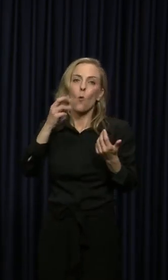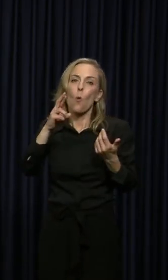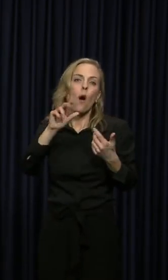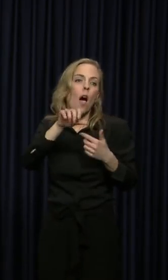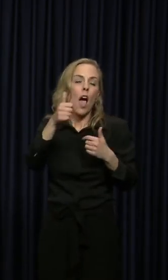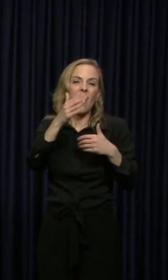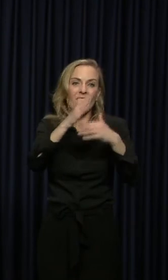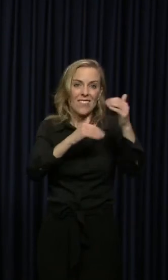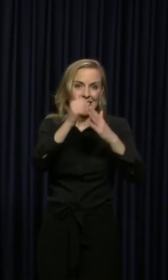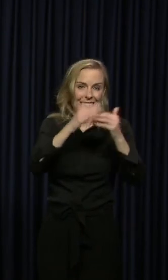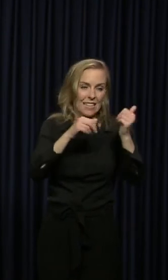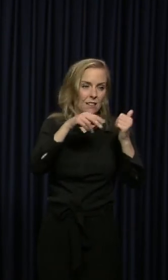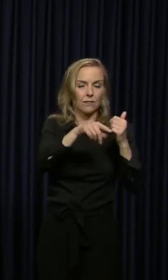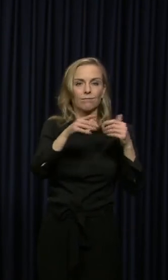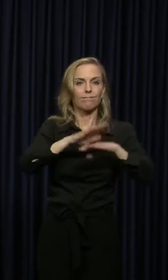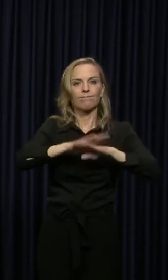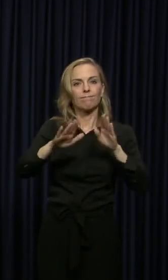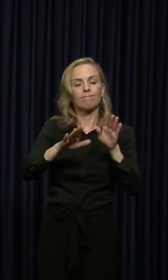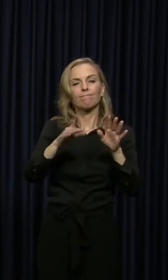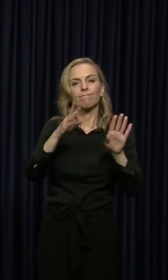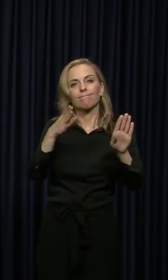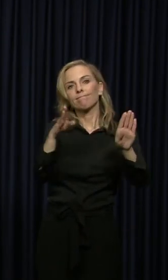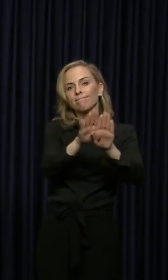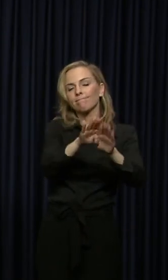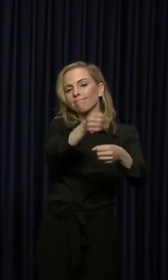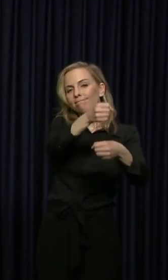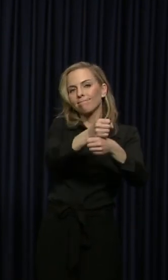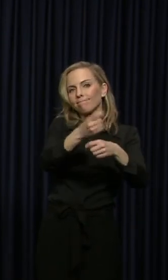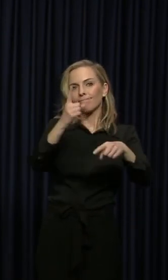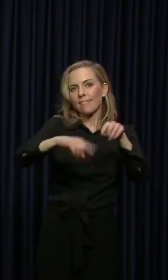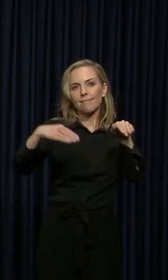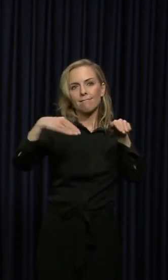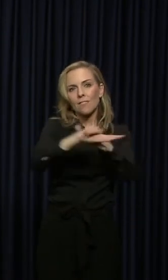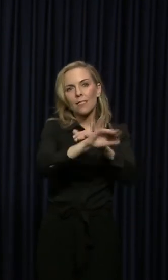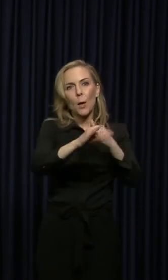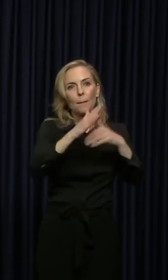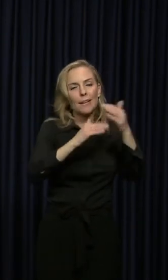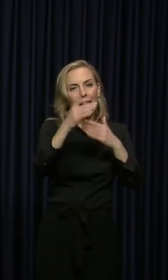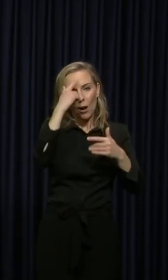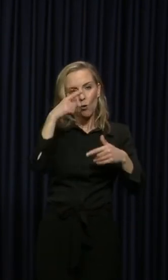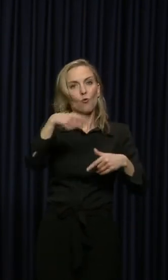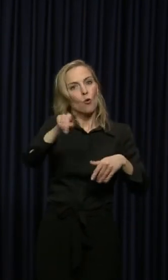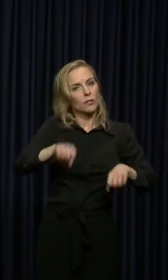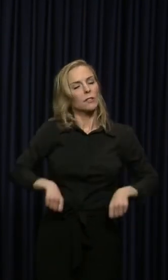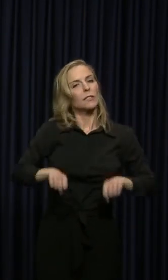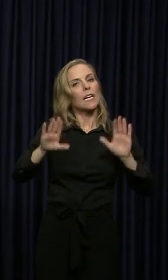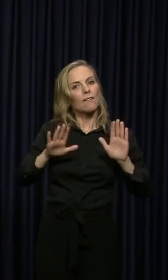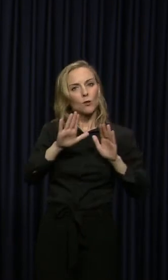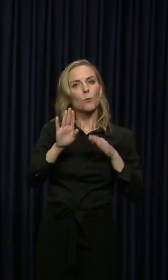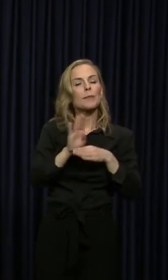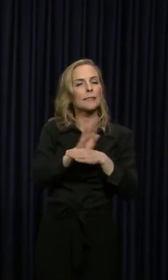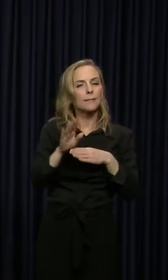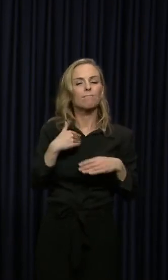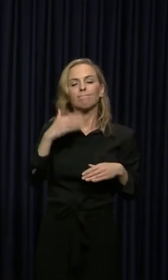have in person traffic. I understand your sacrifice. And I know it's hard, but it is for all of our